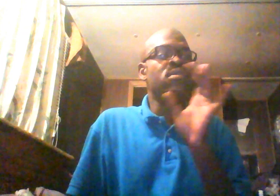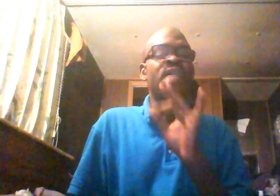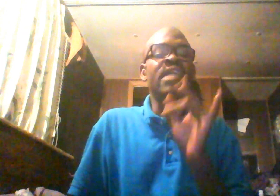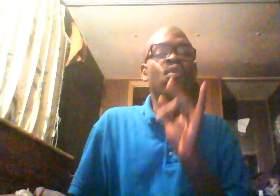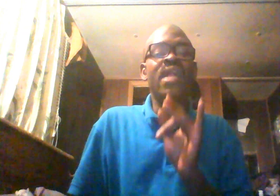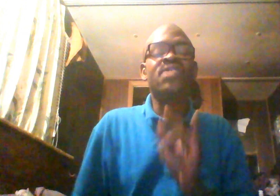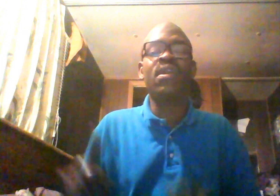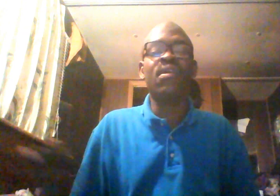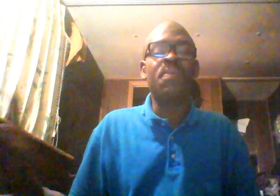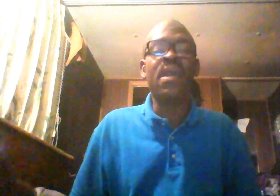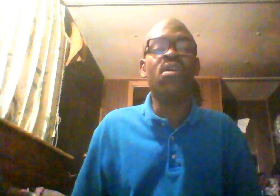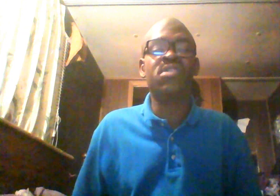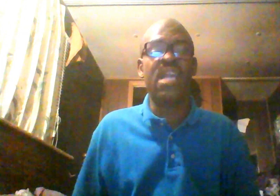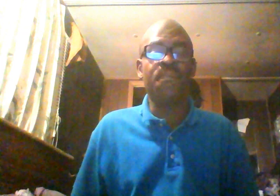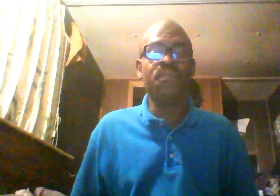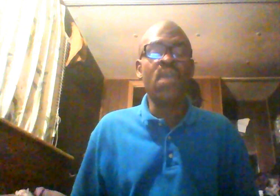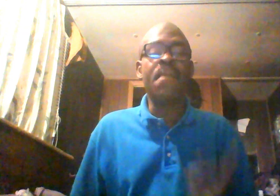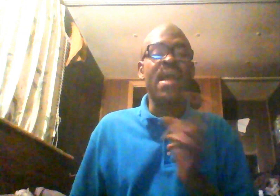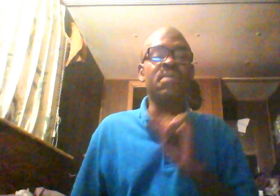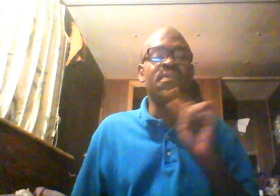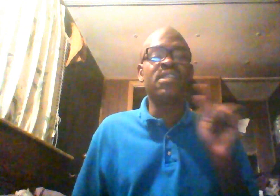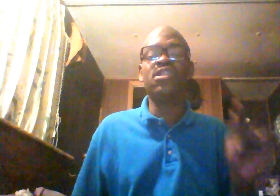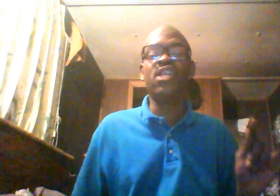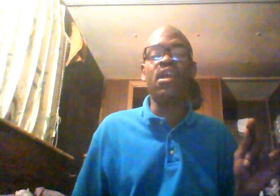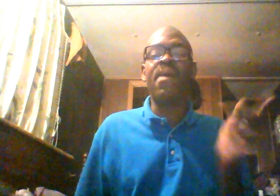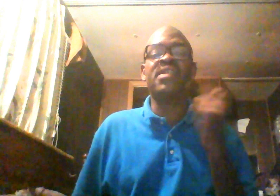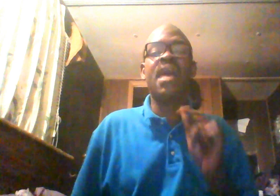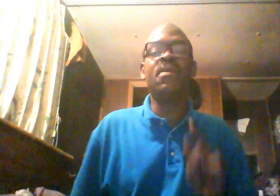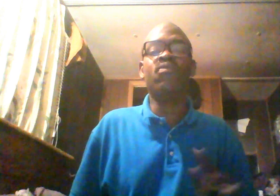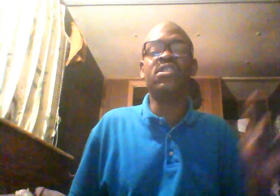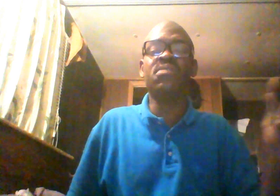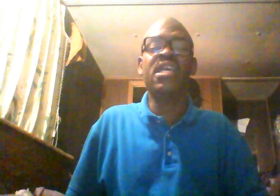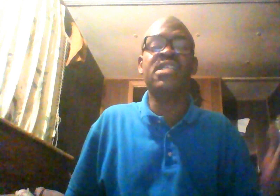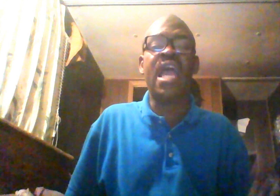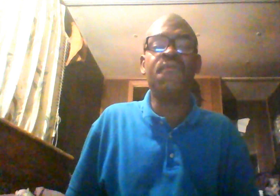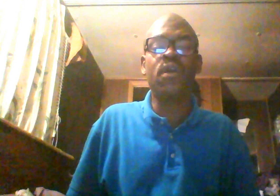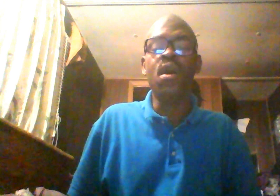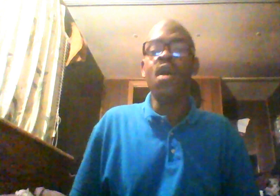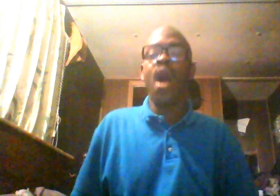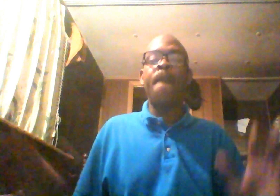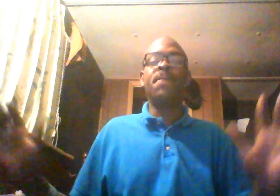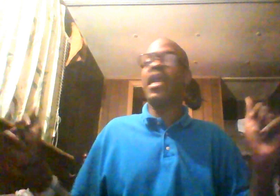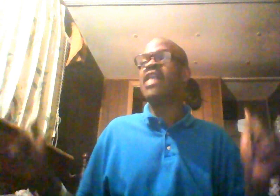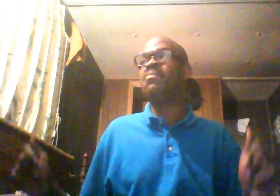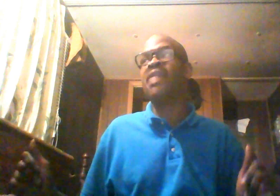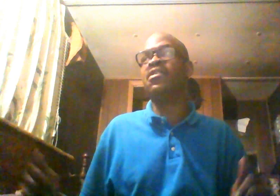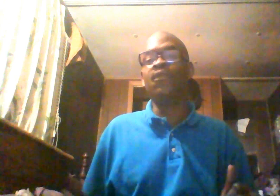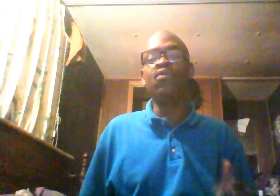They doing that so they don't have to pay Uncle Sam. And by them giving it to the charity, by the time it reaches them kids in Africa, a big ass box of food